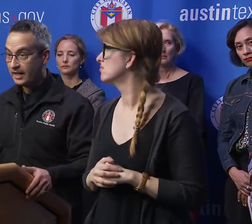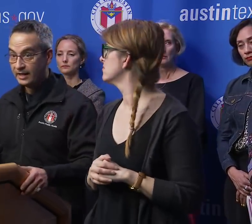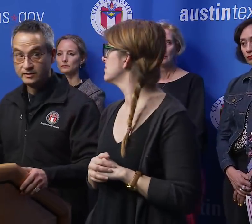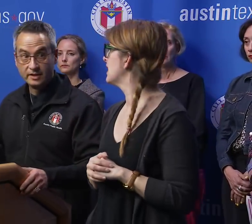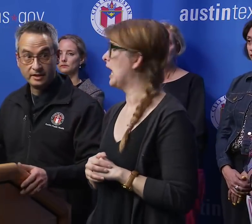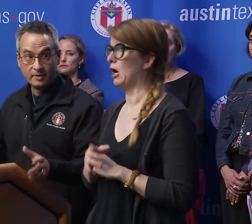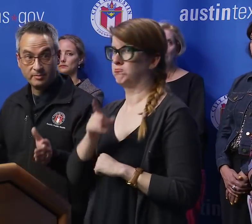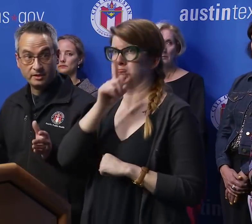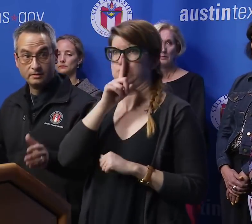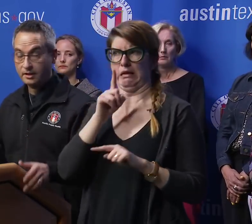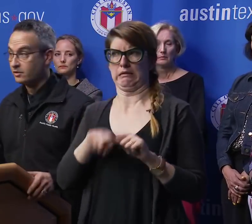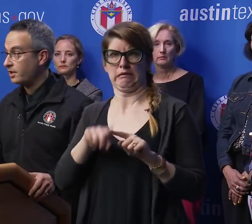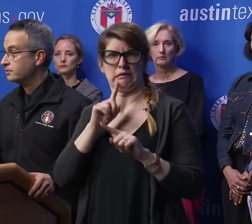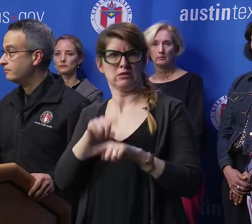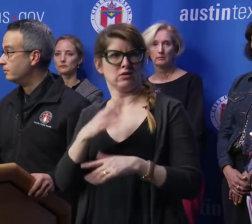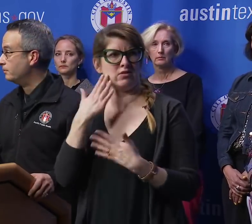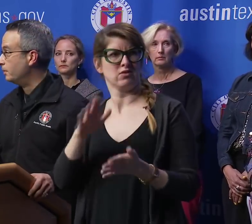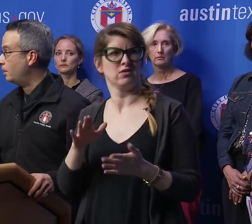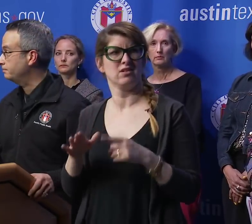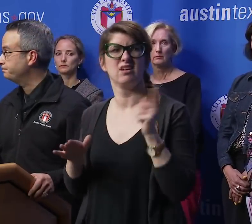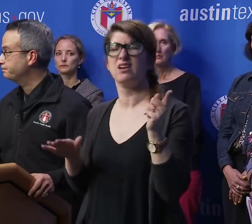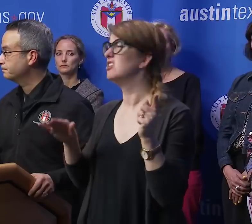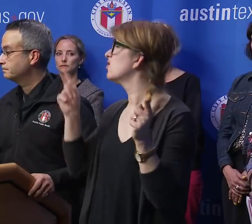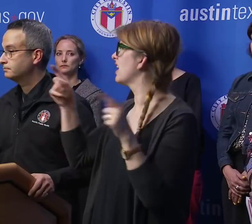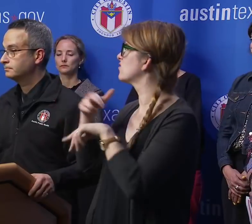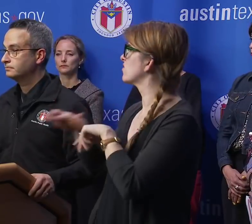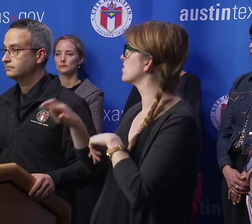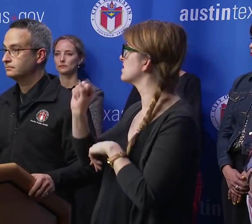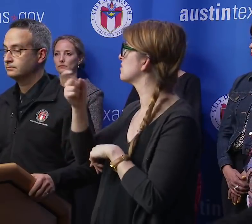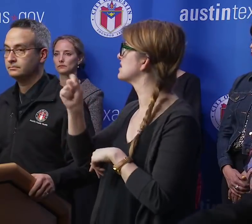I can't answer that. That may be another question for law.